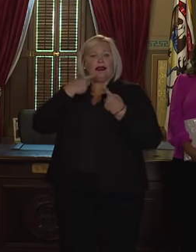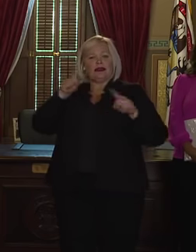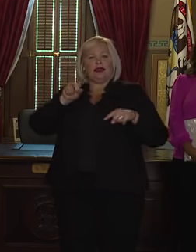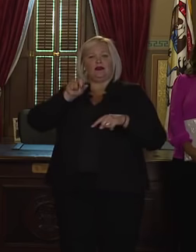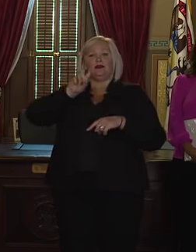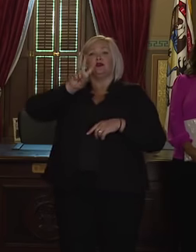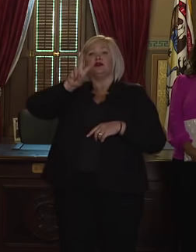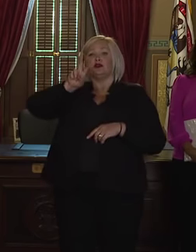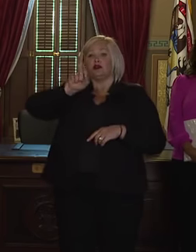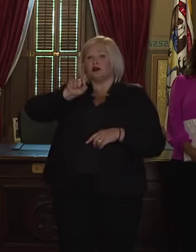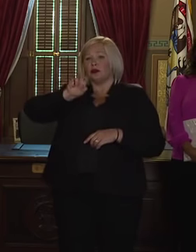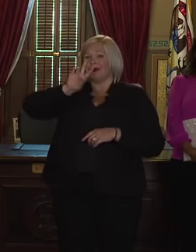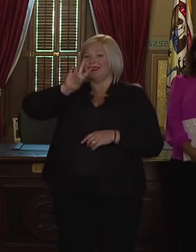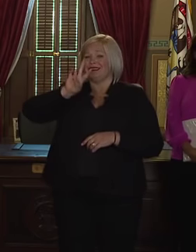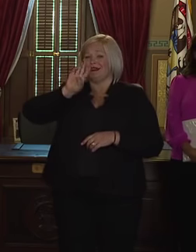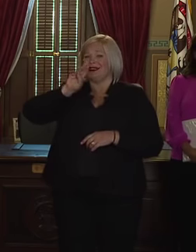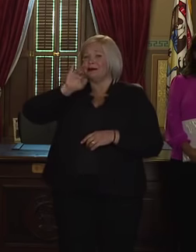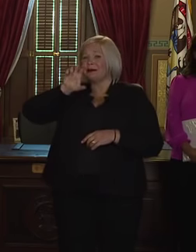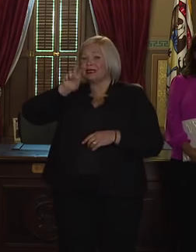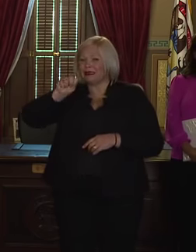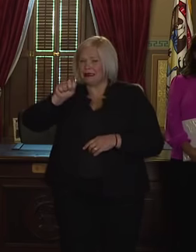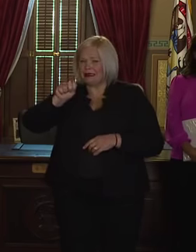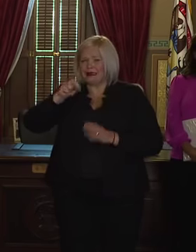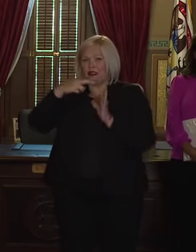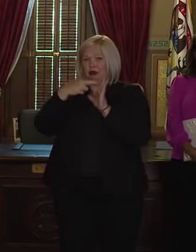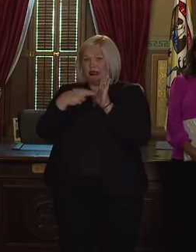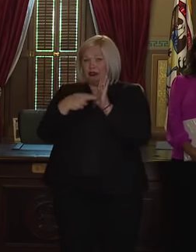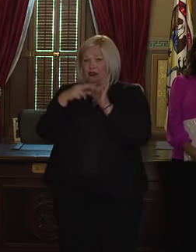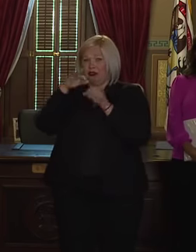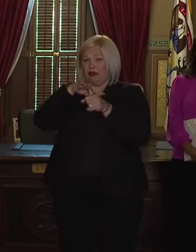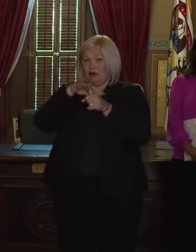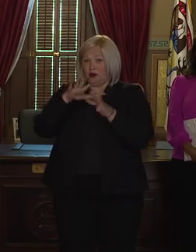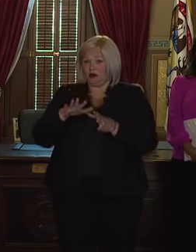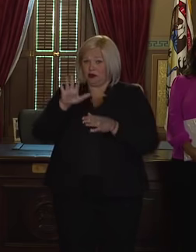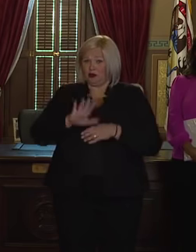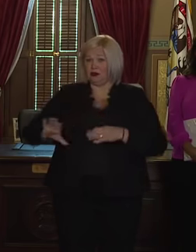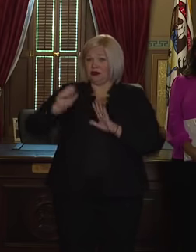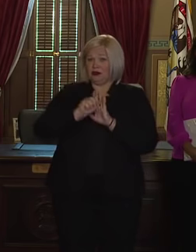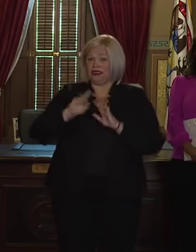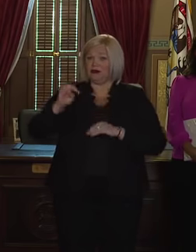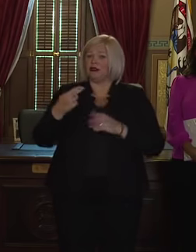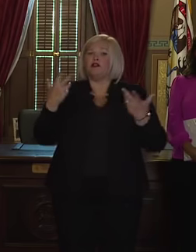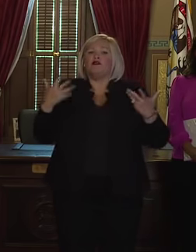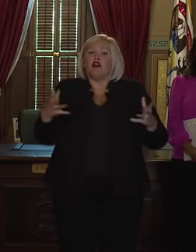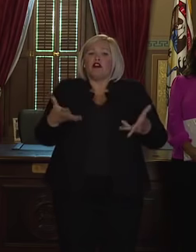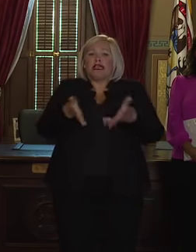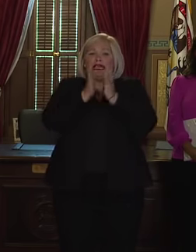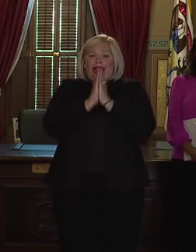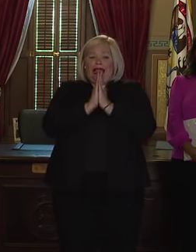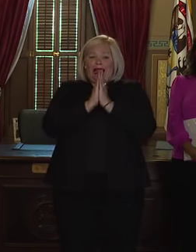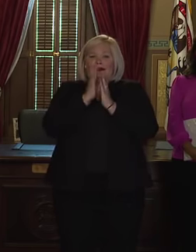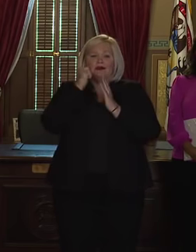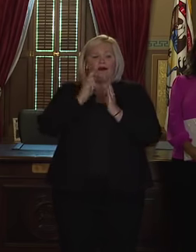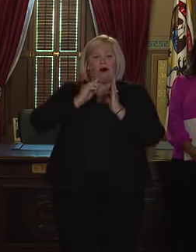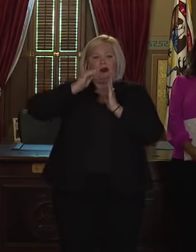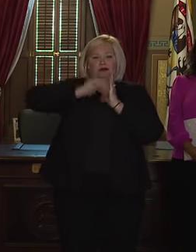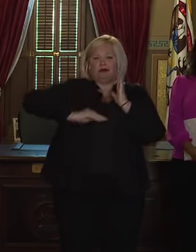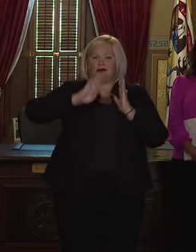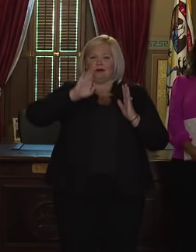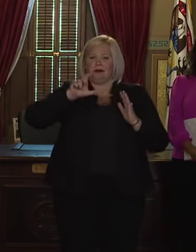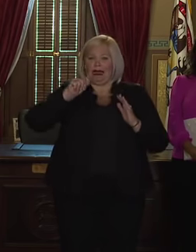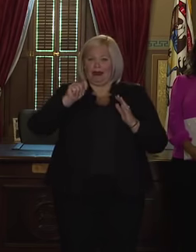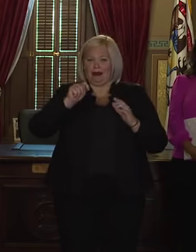.7 million registered voters in our state have already requested to have their ballots mailed to them this fall.